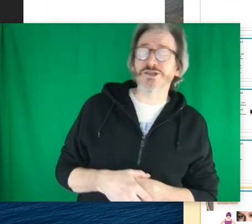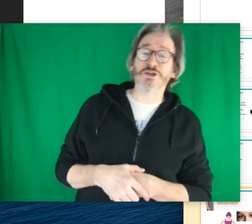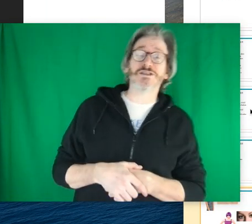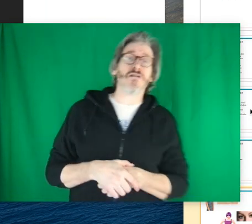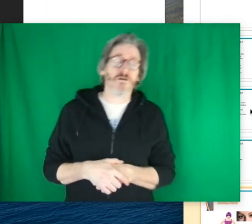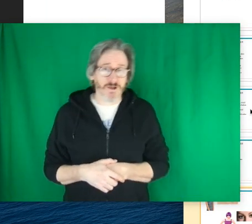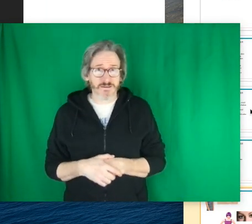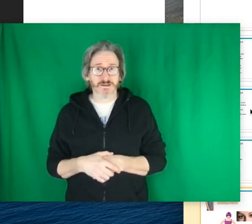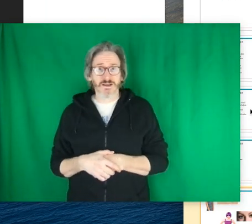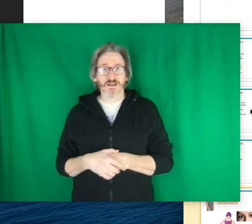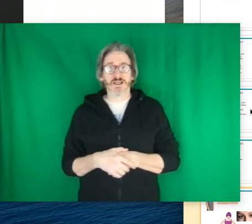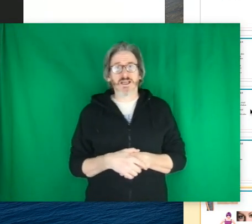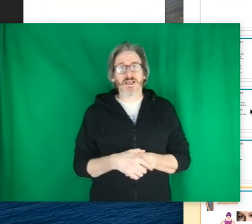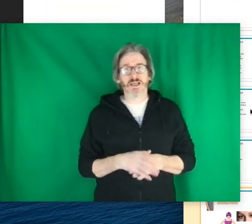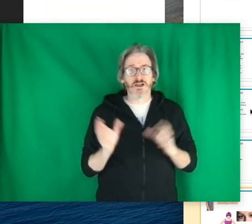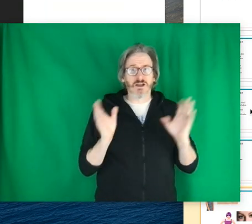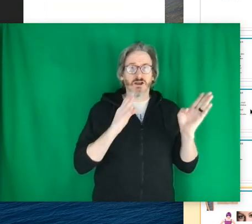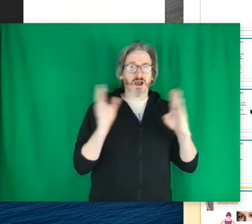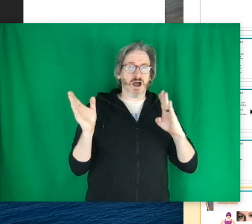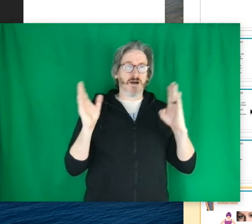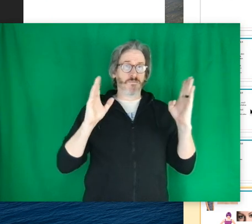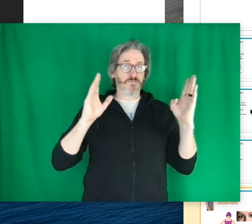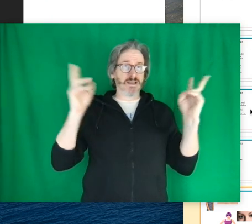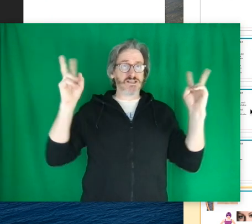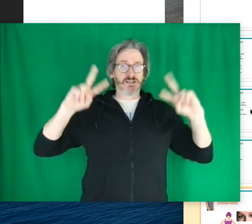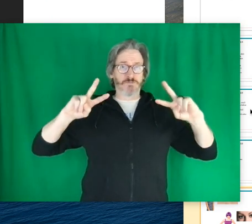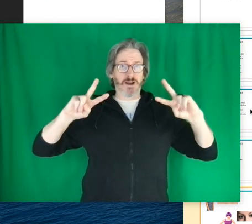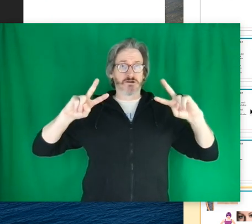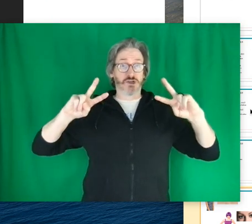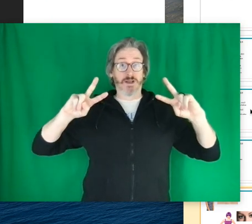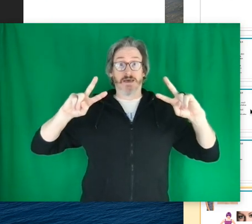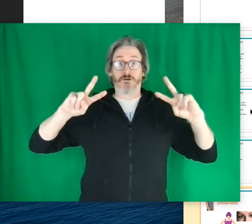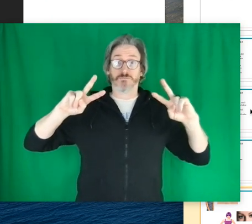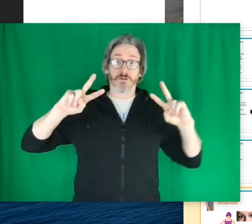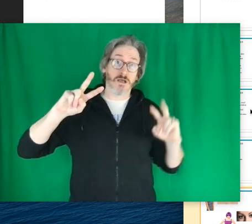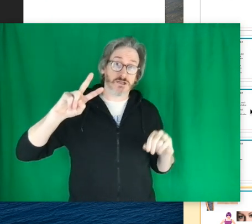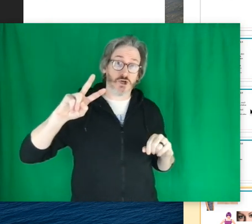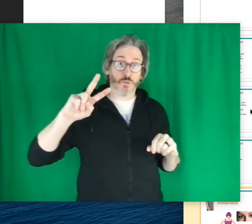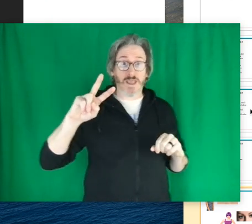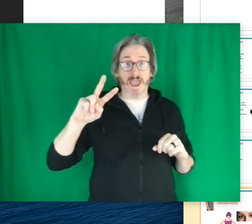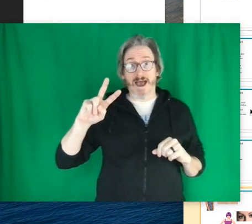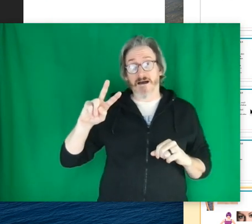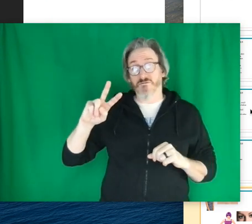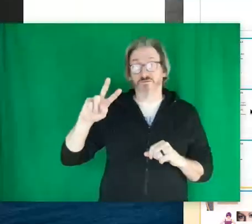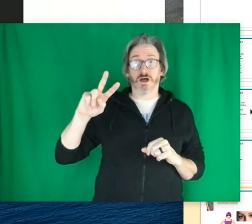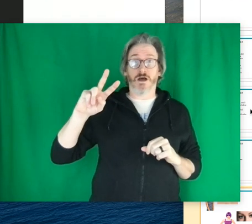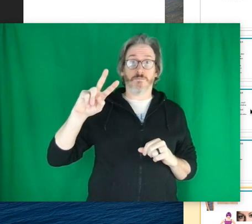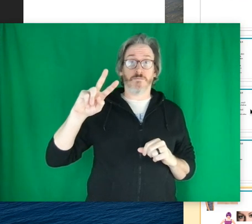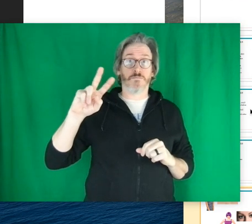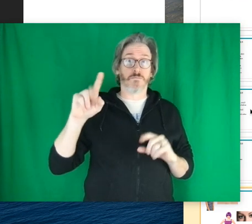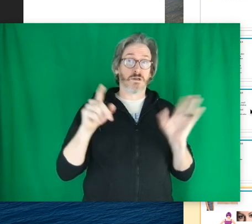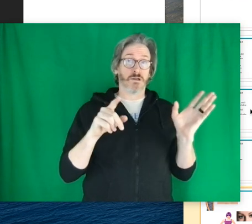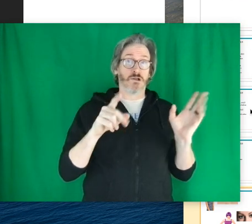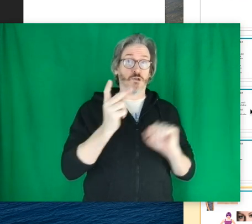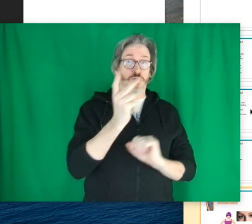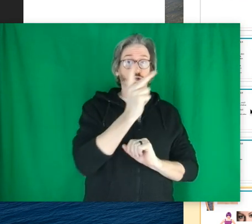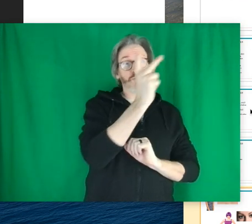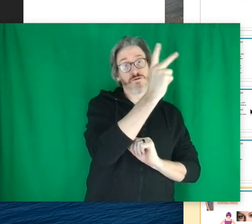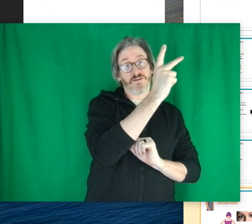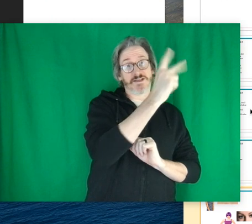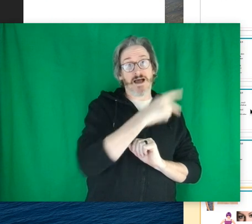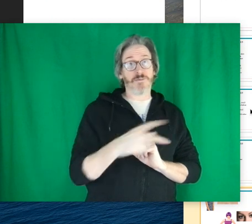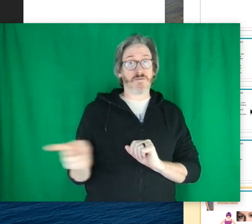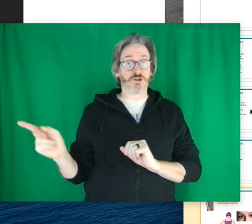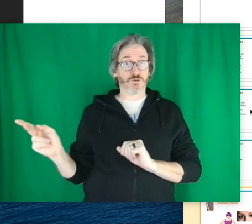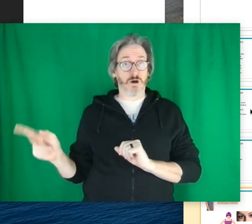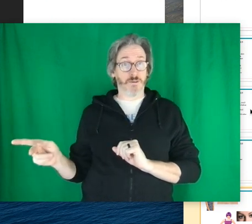so to start out with, these pairs go together. So we have the two